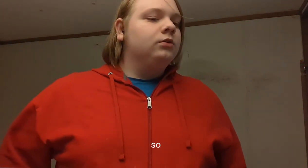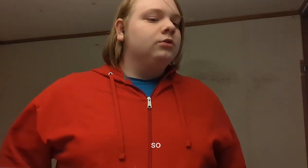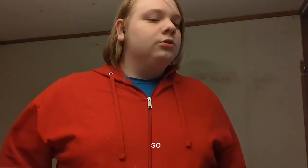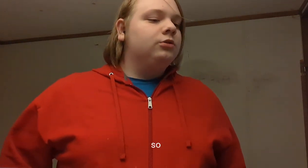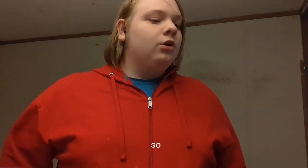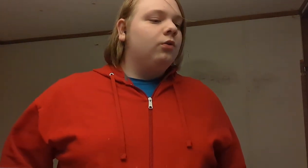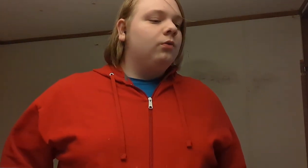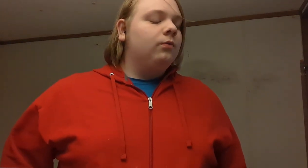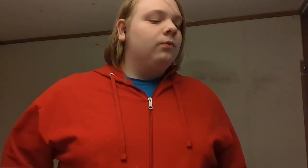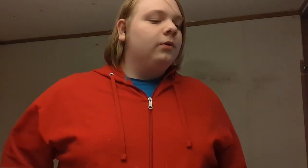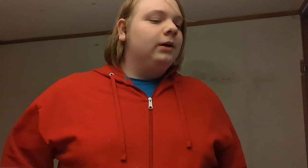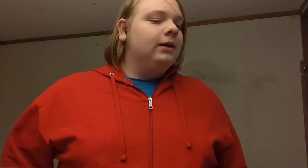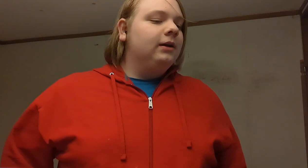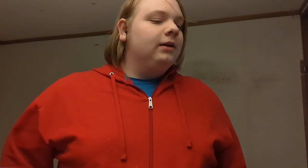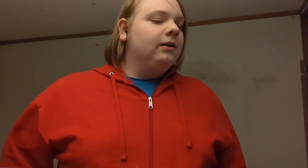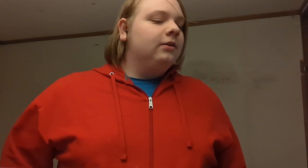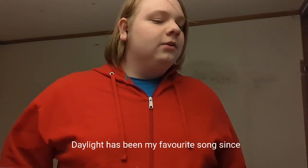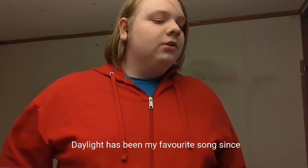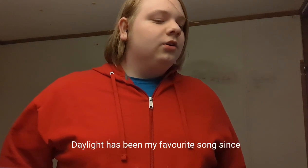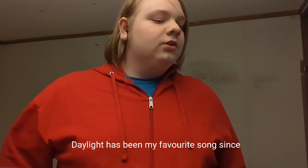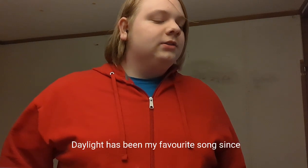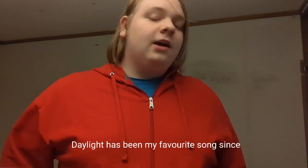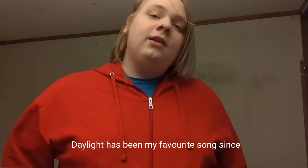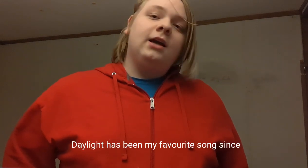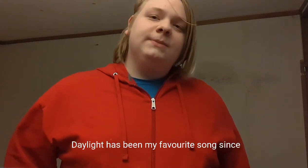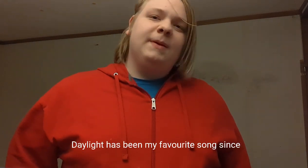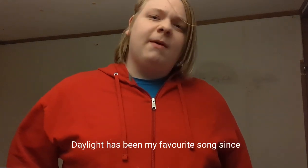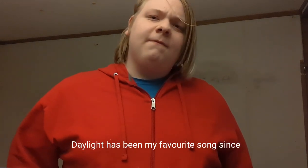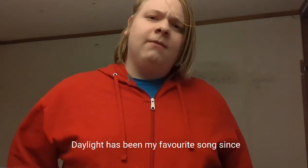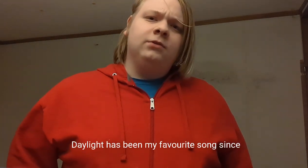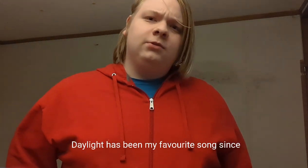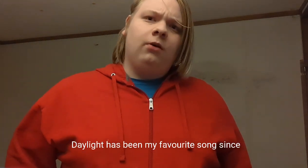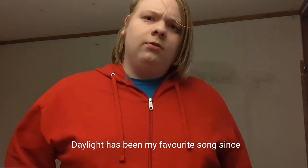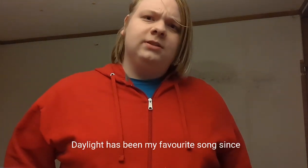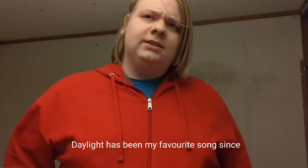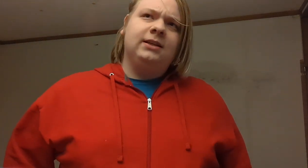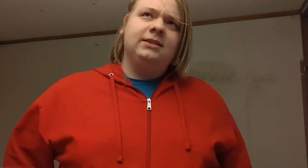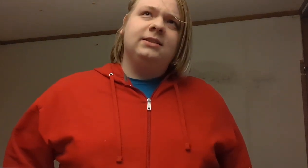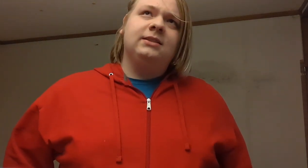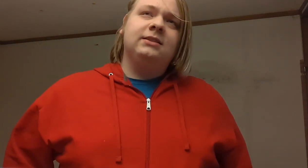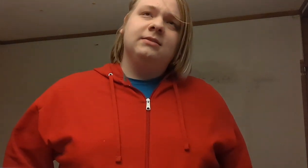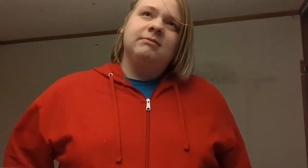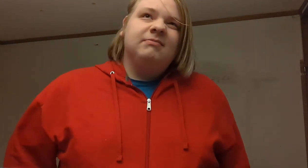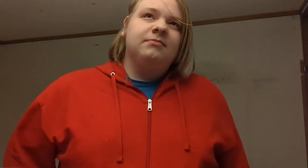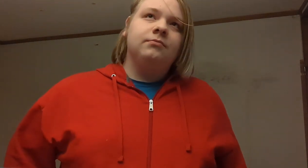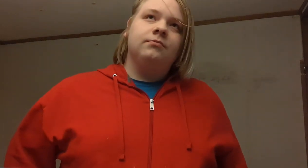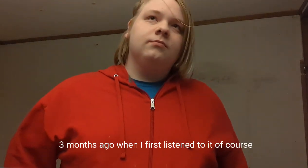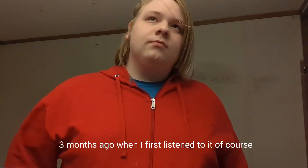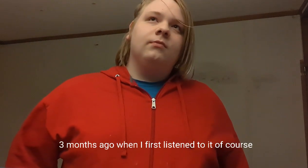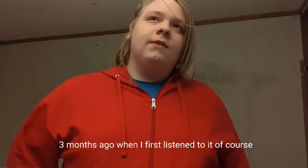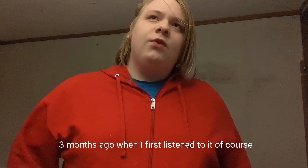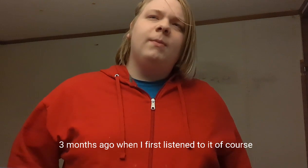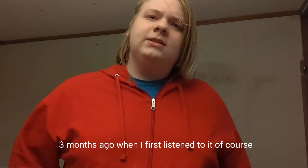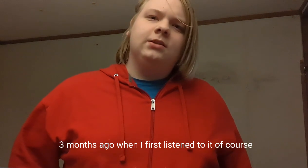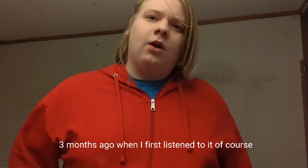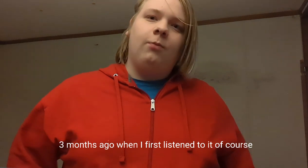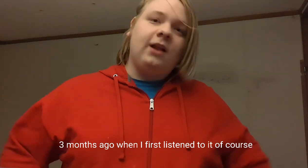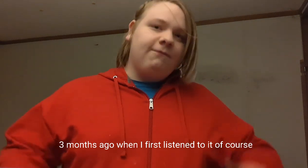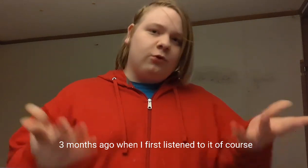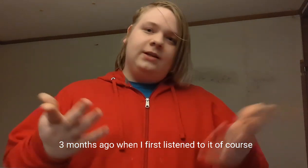so, that's been my favorite song since three months ago when I first listened to it,